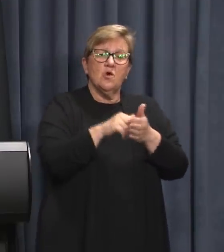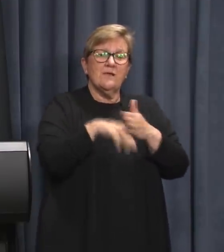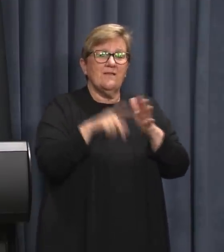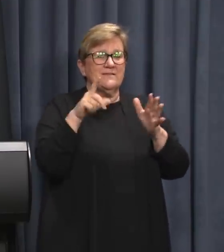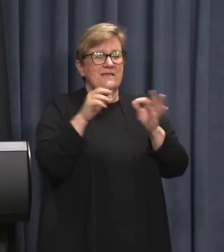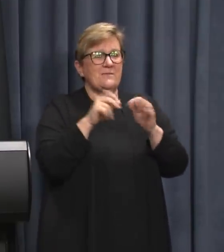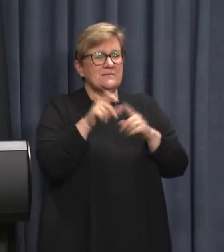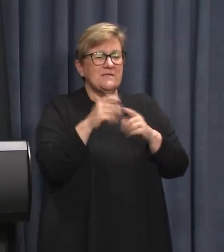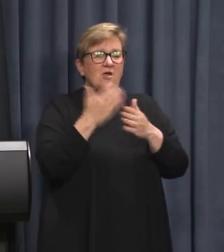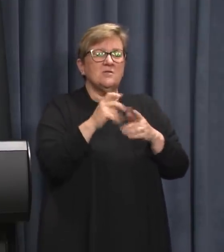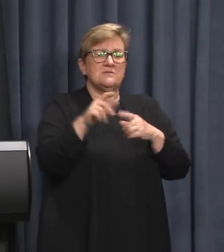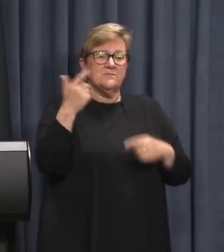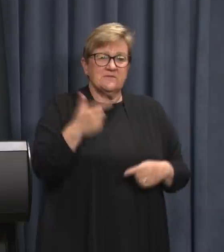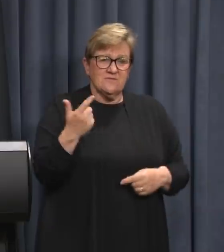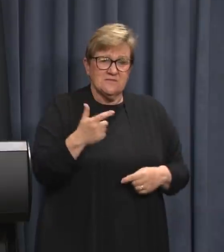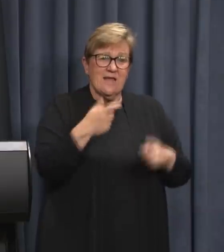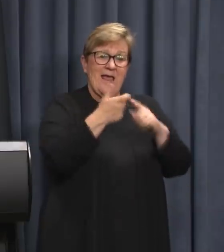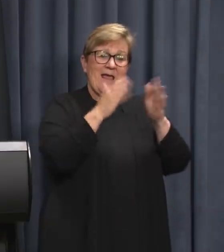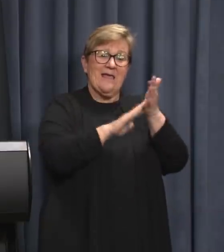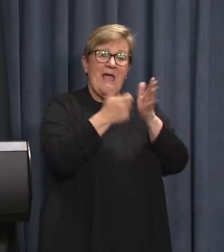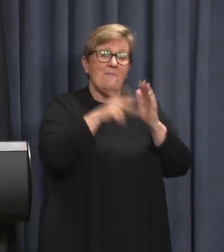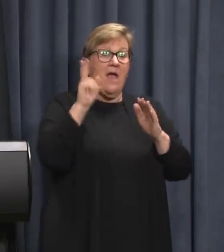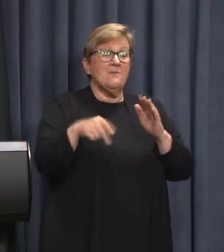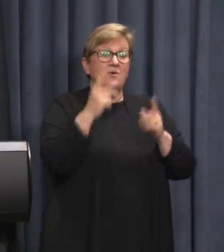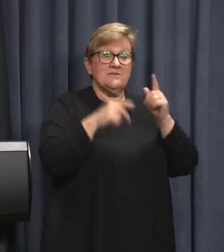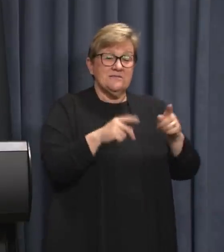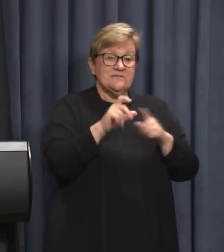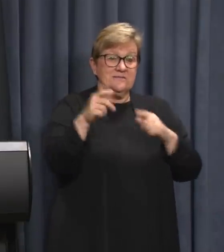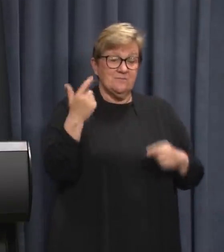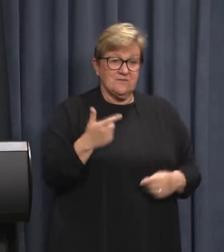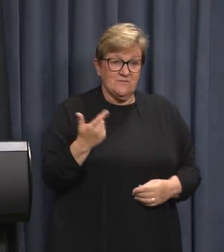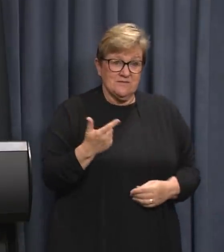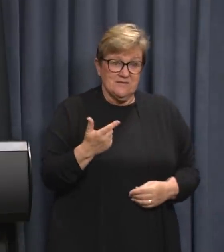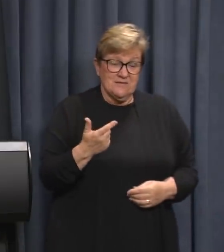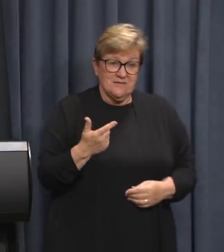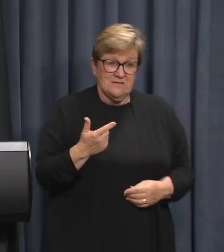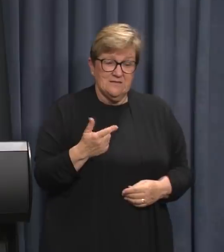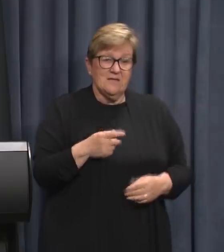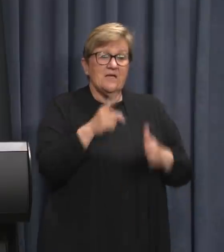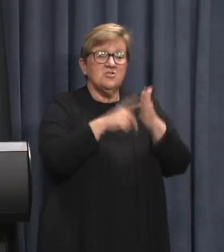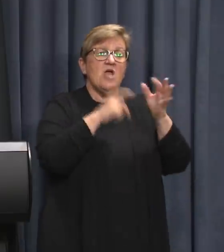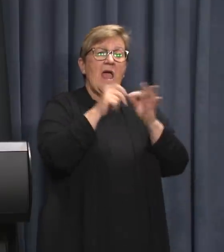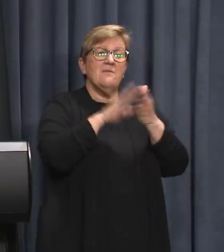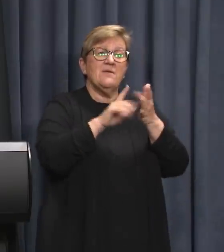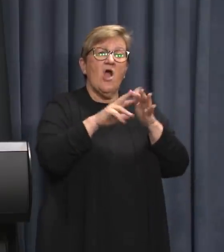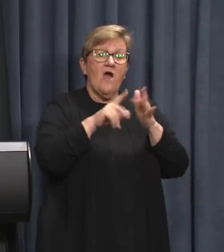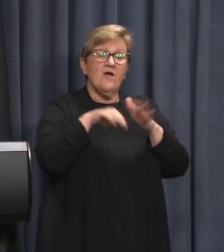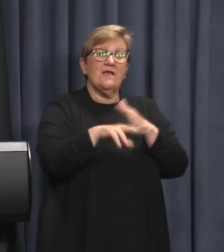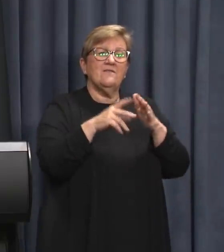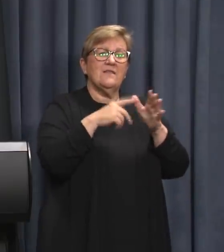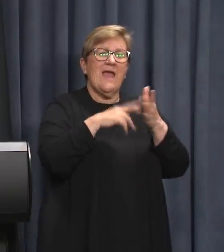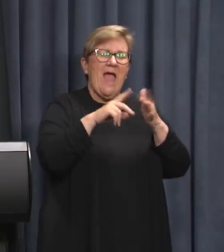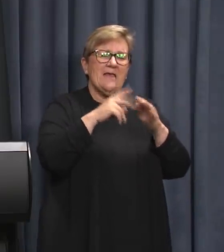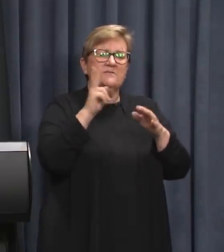CBD on December 17, Kmart in the Perth CBD on December 17, JB Hi-Fi at the NX